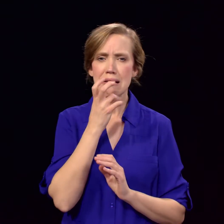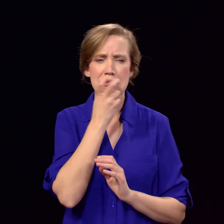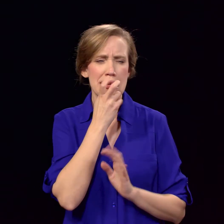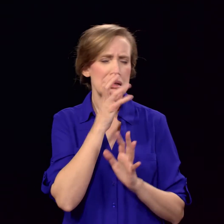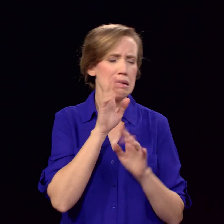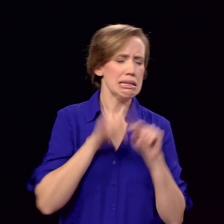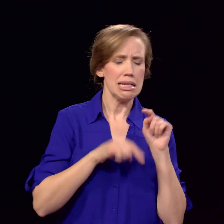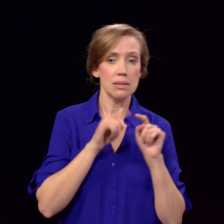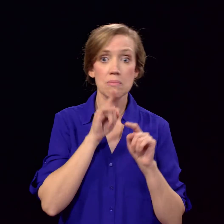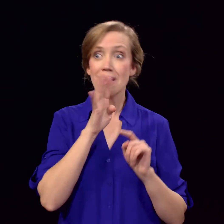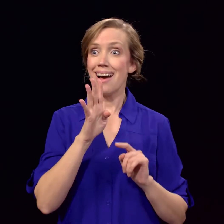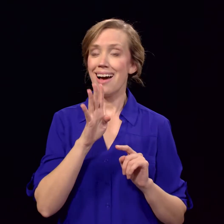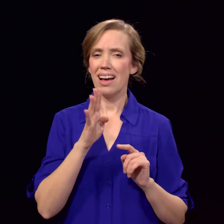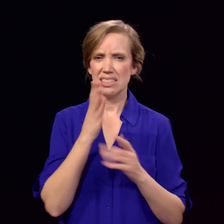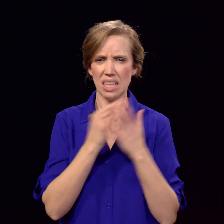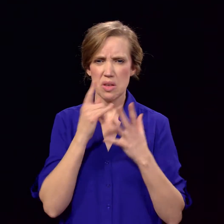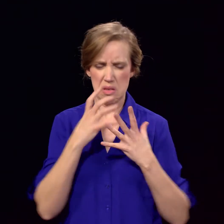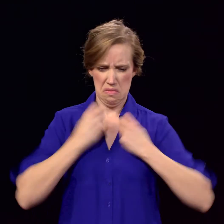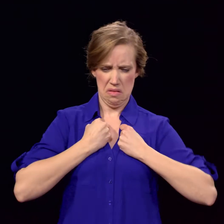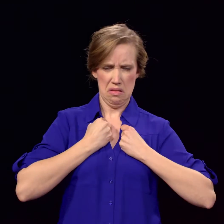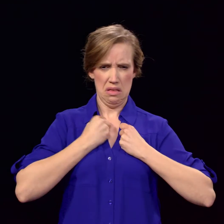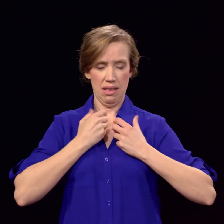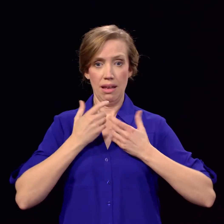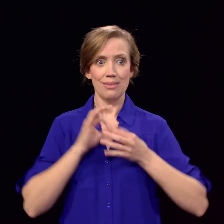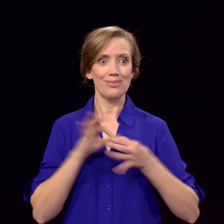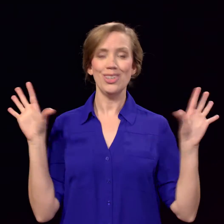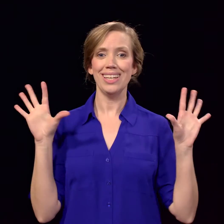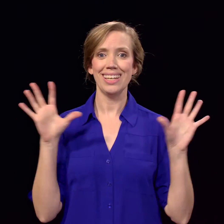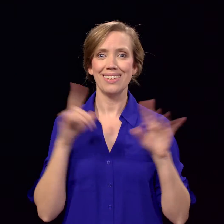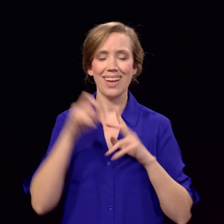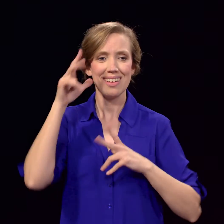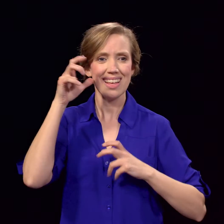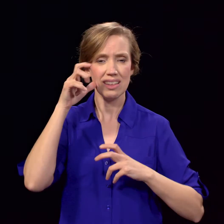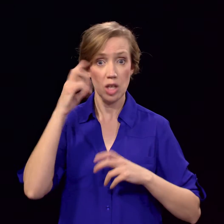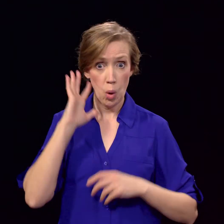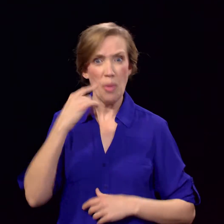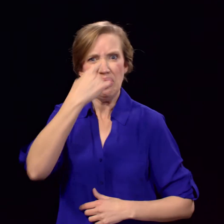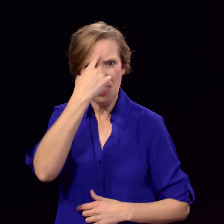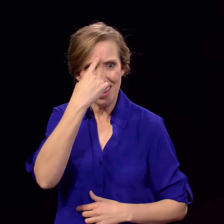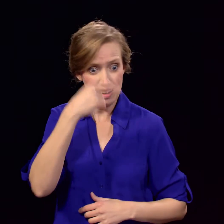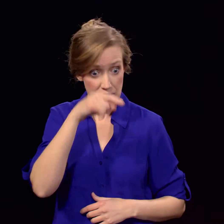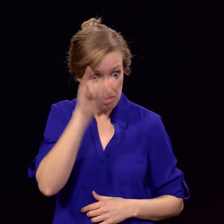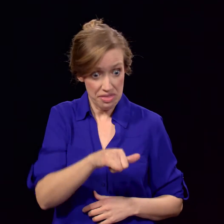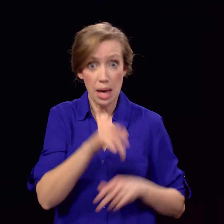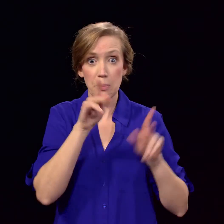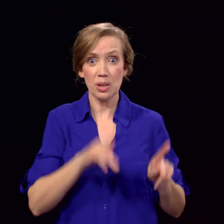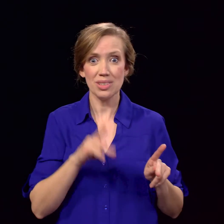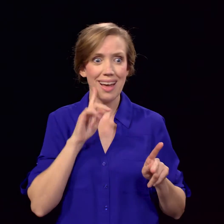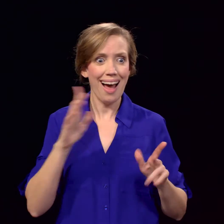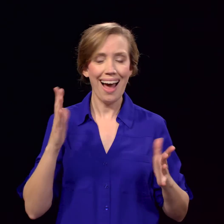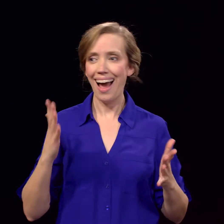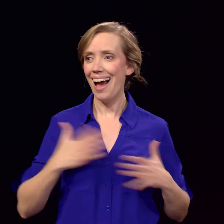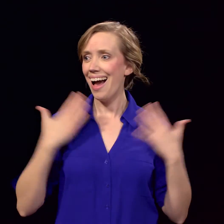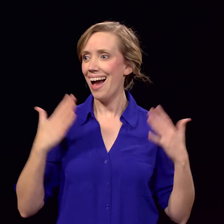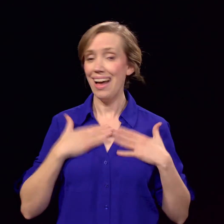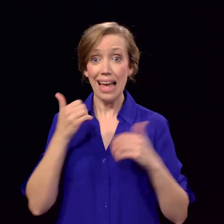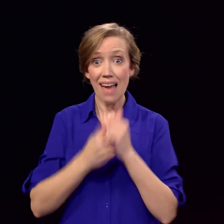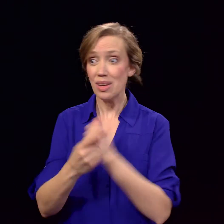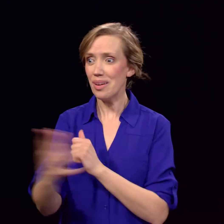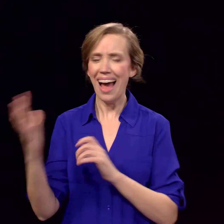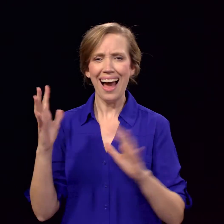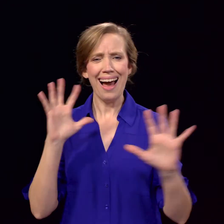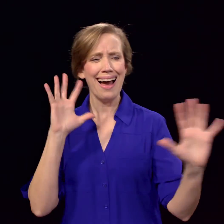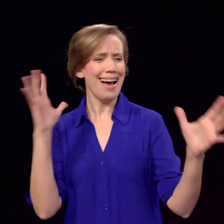speak was given his voice. Someone who was possessed was freed from evil spirits. You would think that under those circumstances, everybody would be